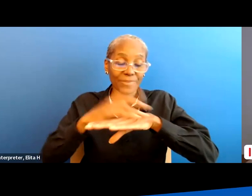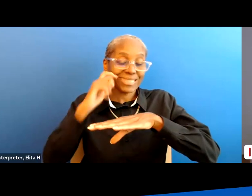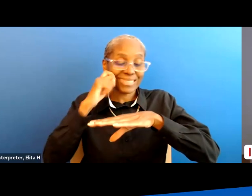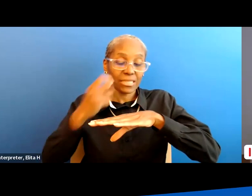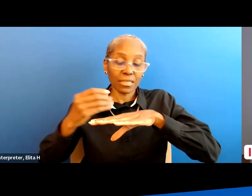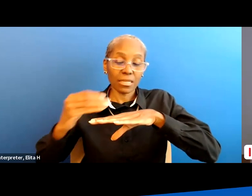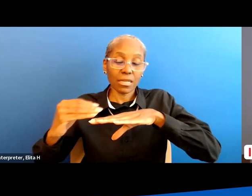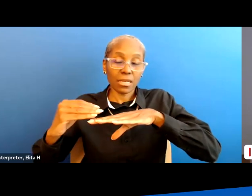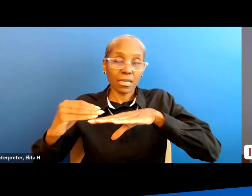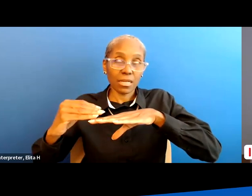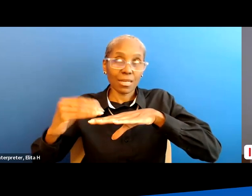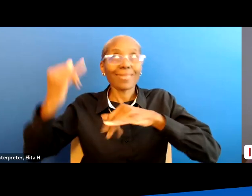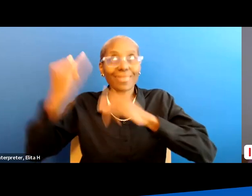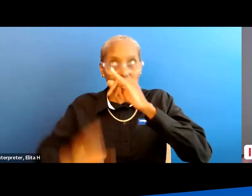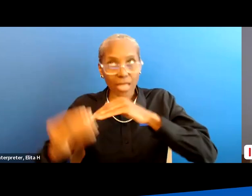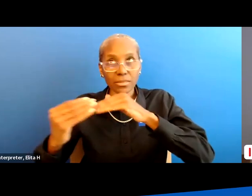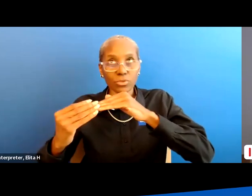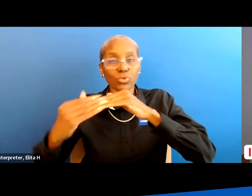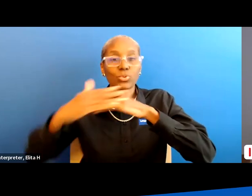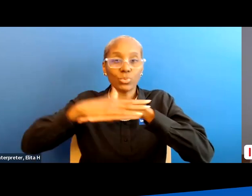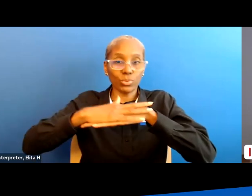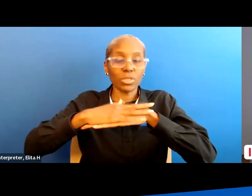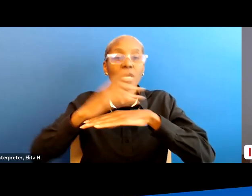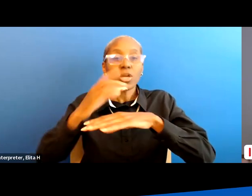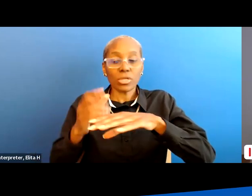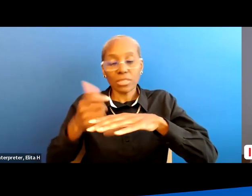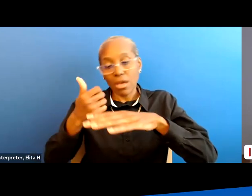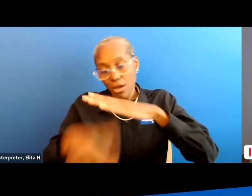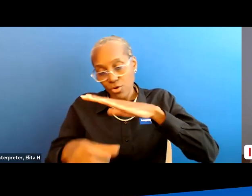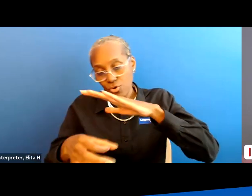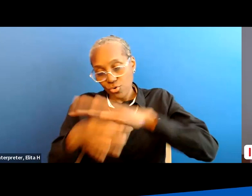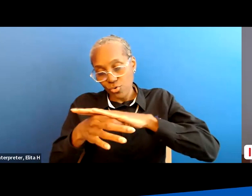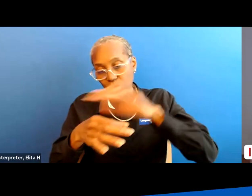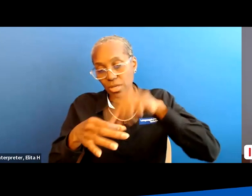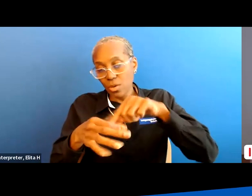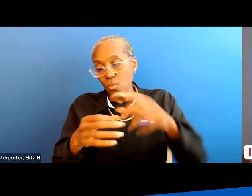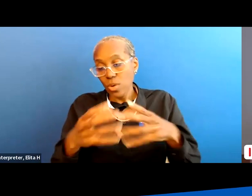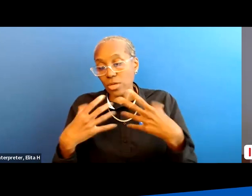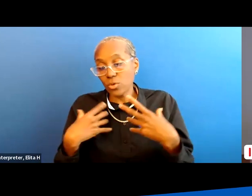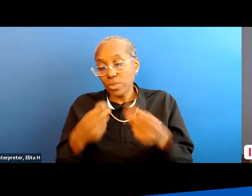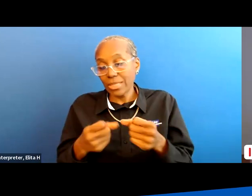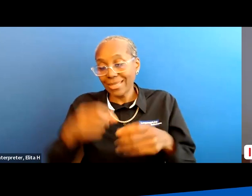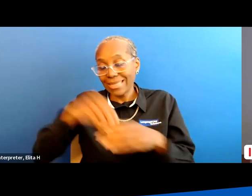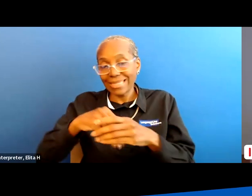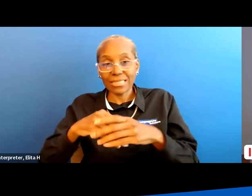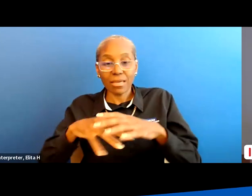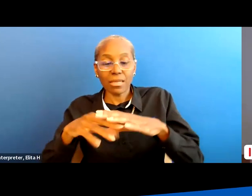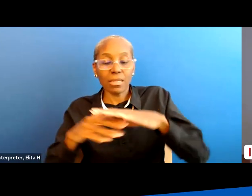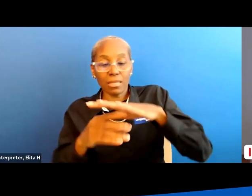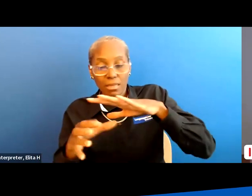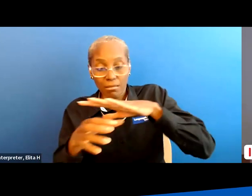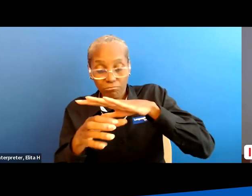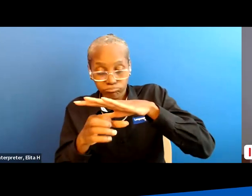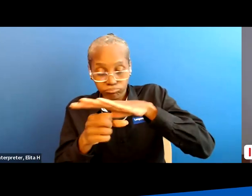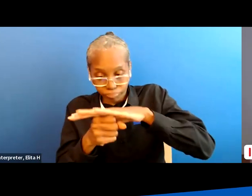heal the last because we want the wound to heal from the inside to the outside of the skin